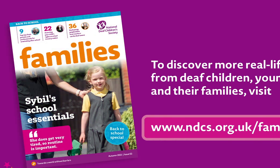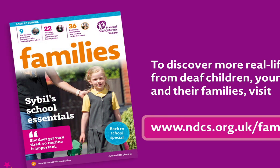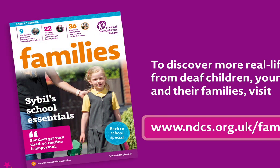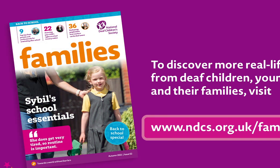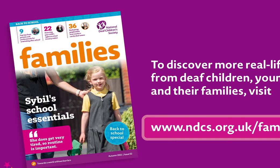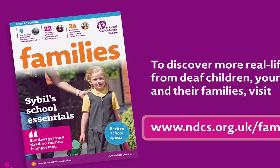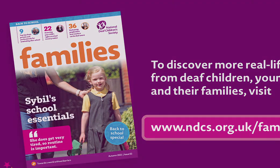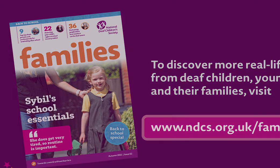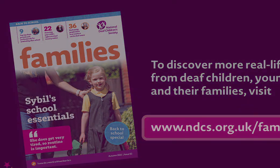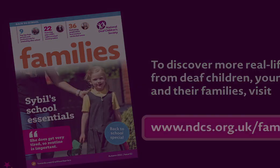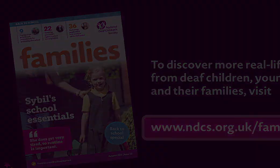Bye. Bye.